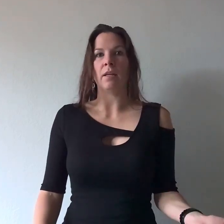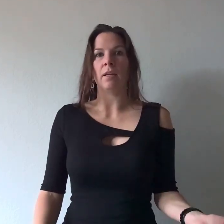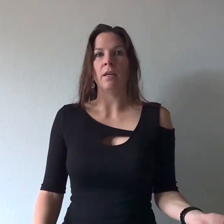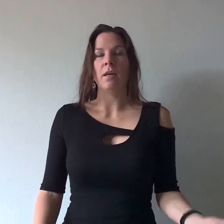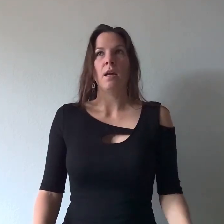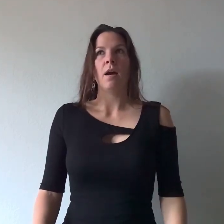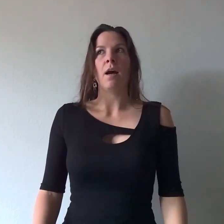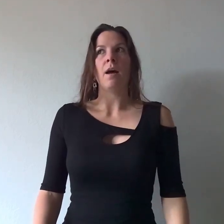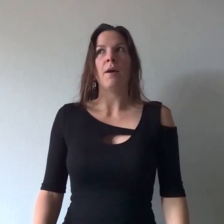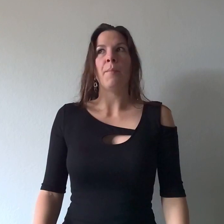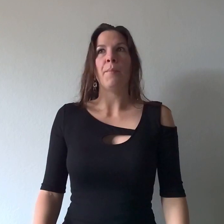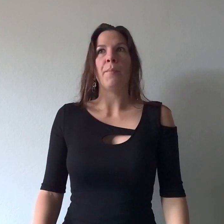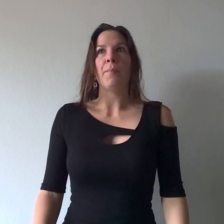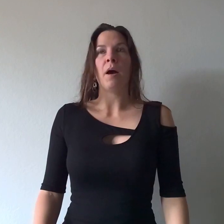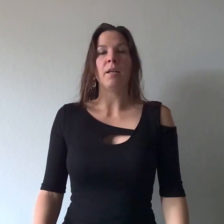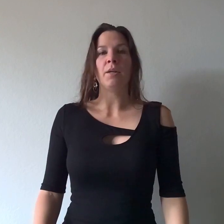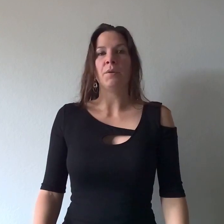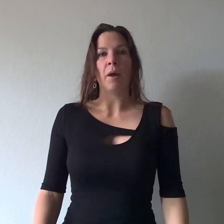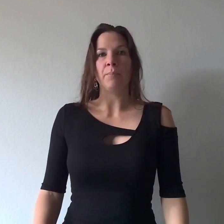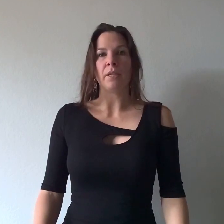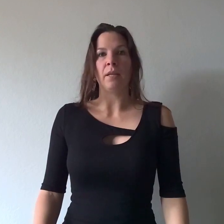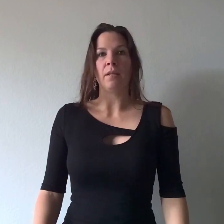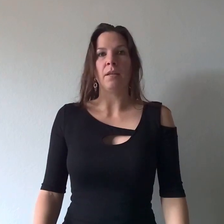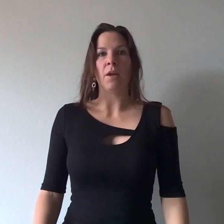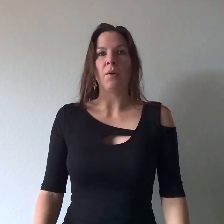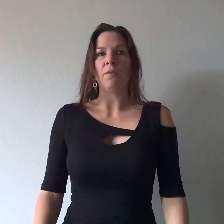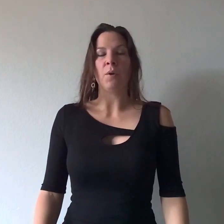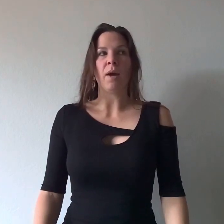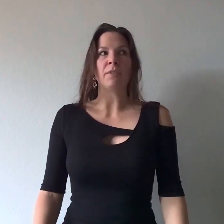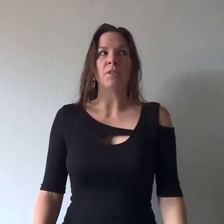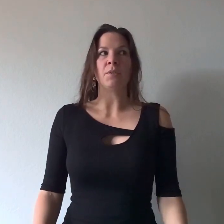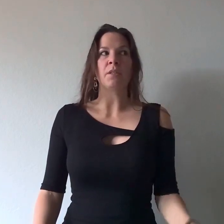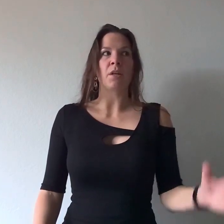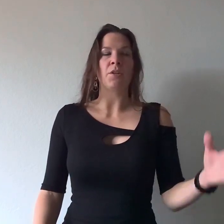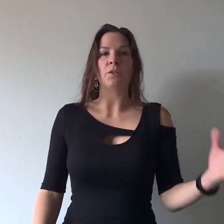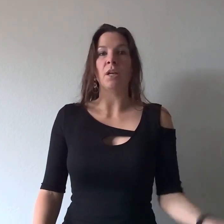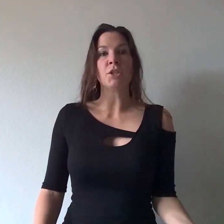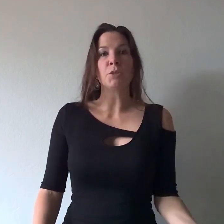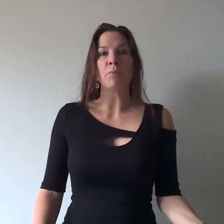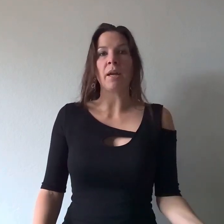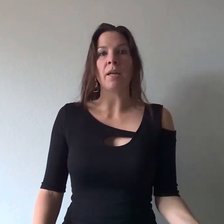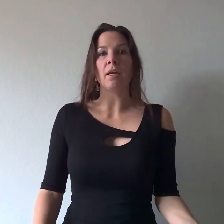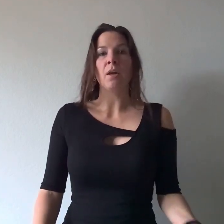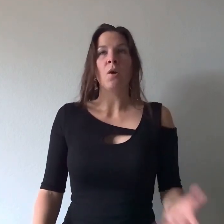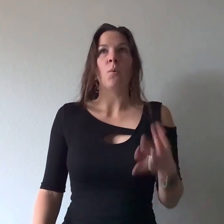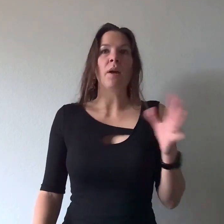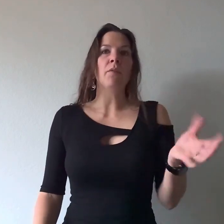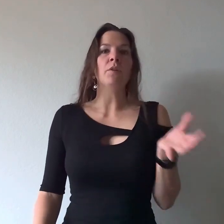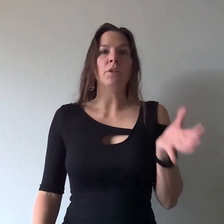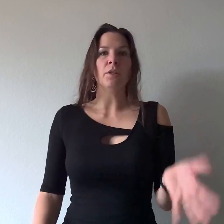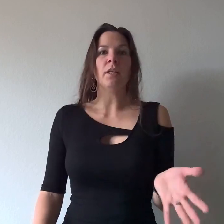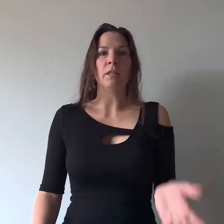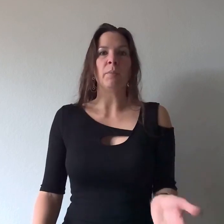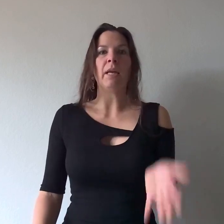um uninterrupted you know if you have to do this on your lunch break wherever you're gonna be